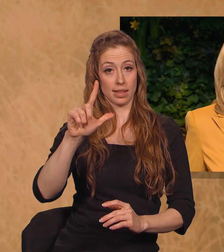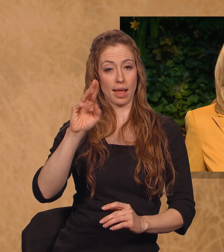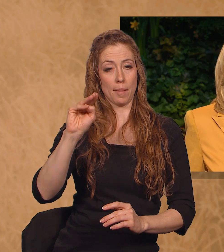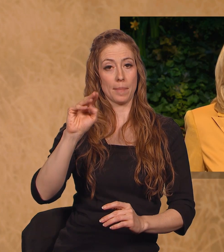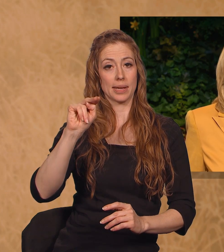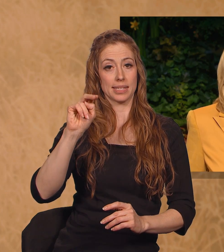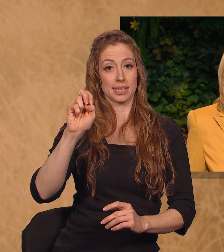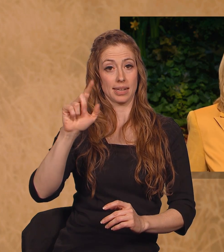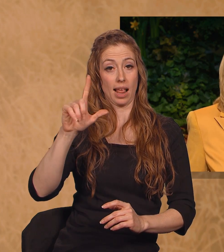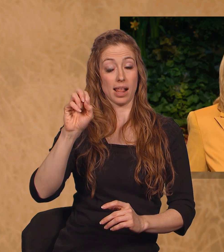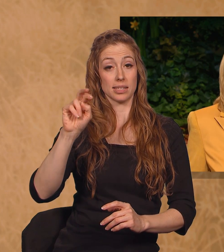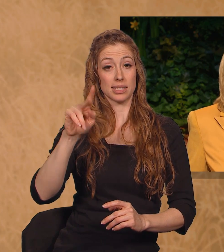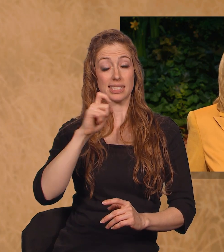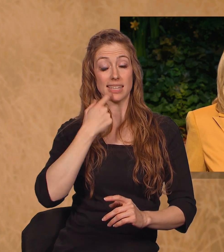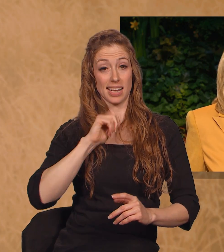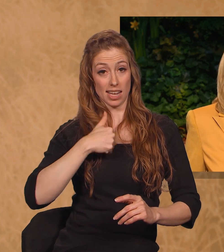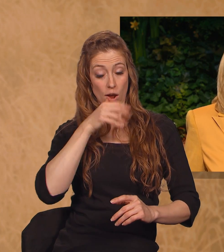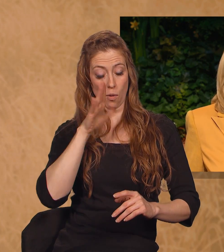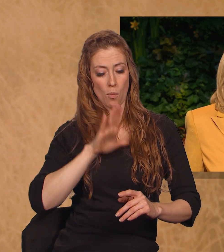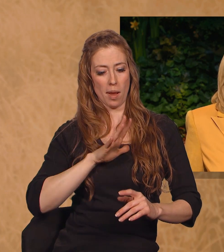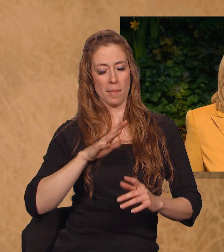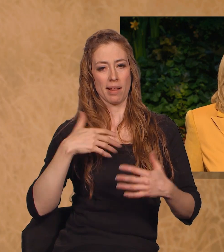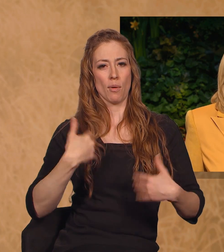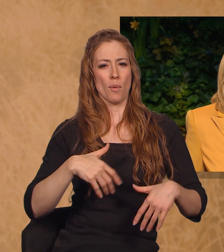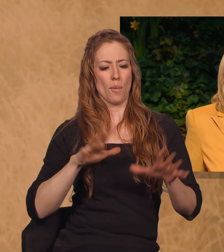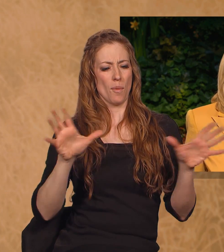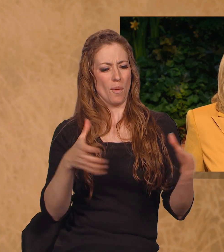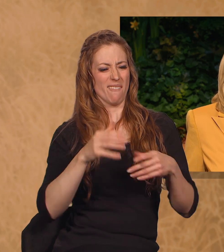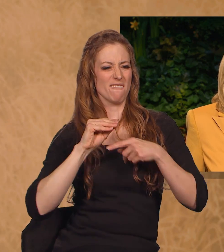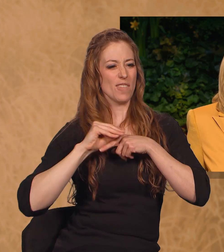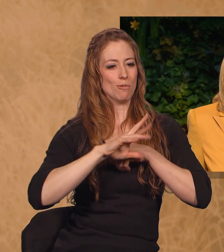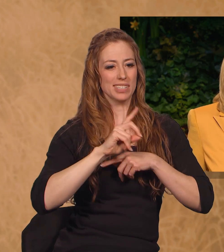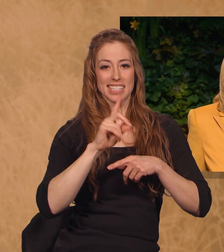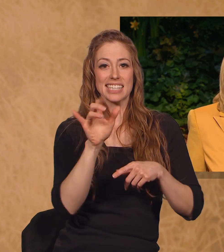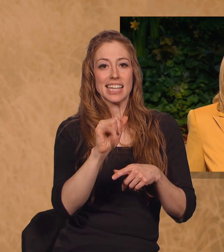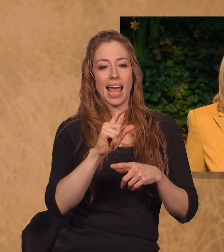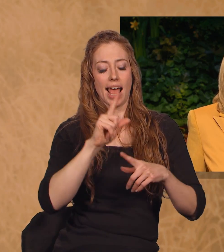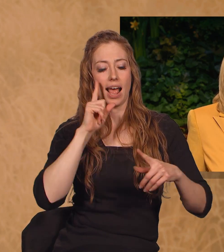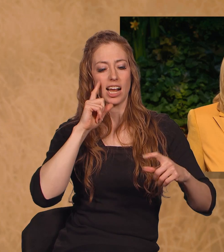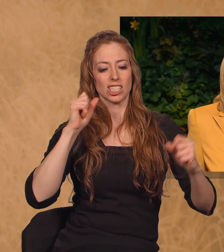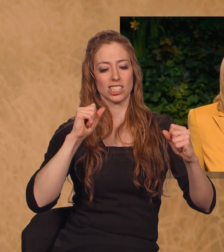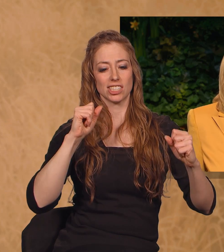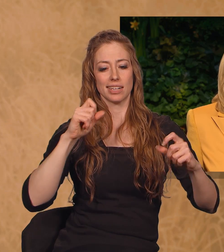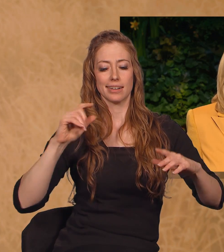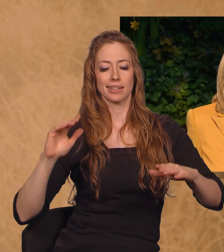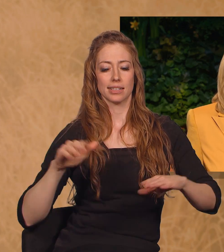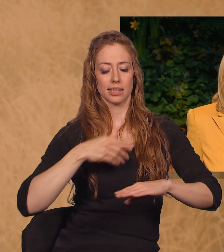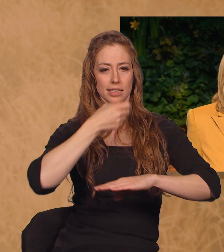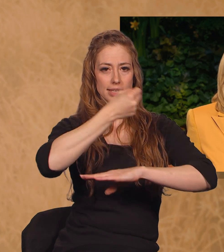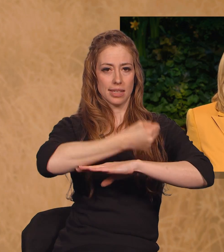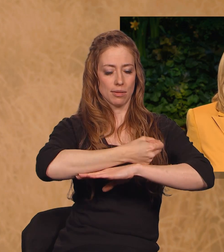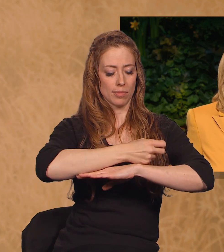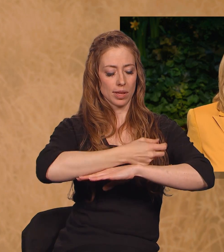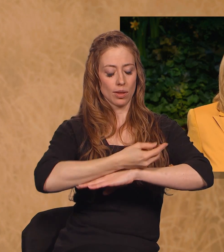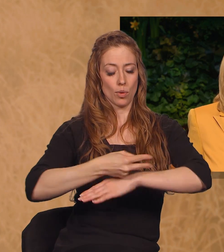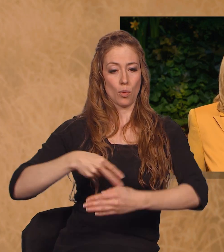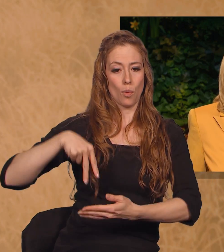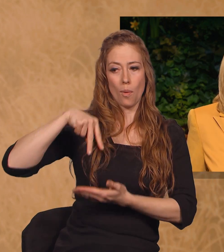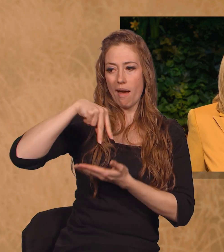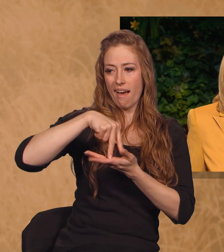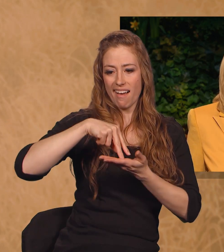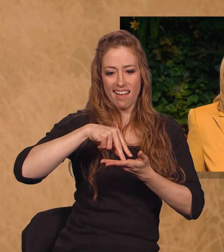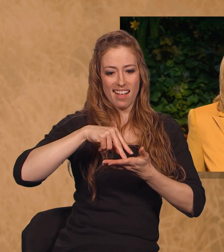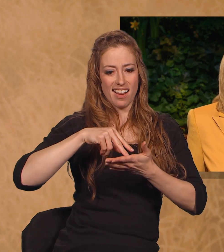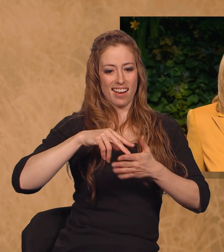women of the Church like a sleeping giant will awaken, arise, and inspire the inhabitants